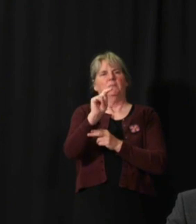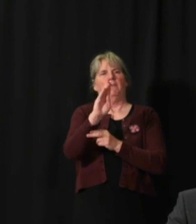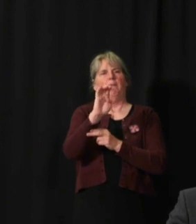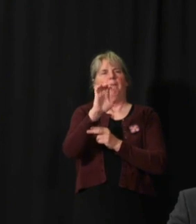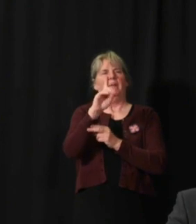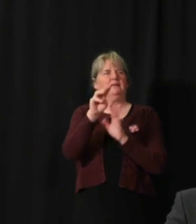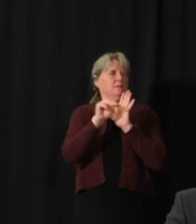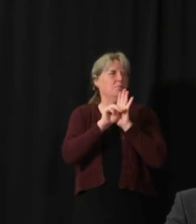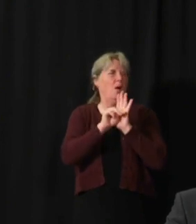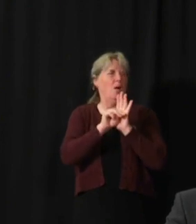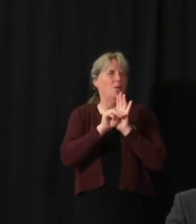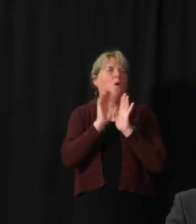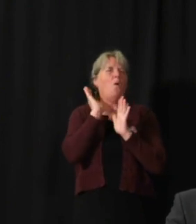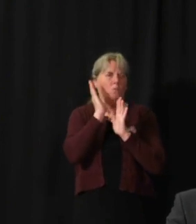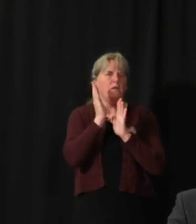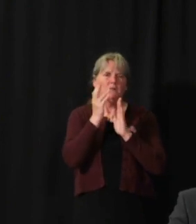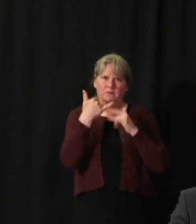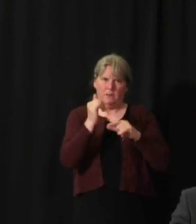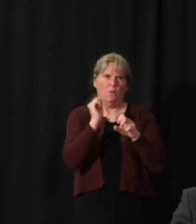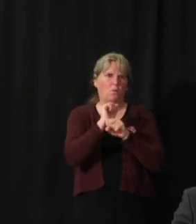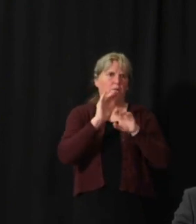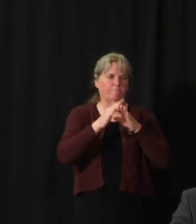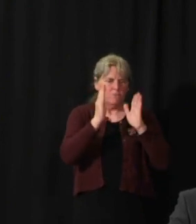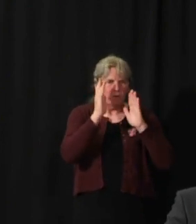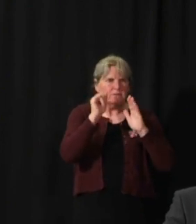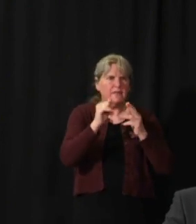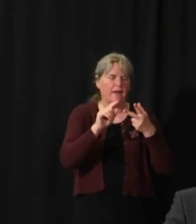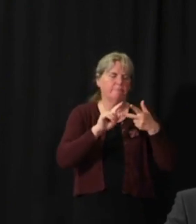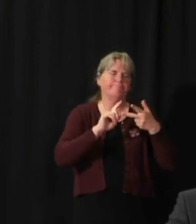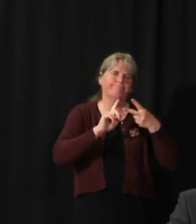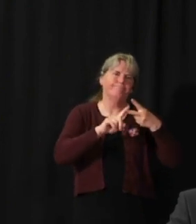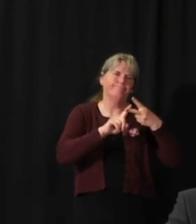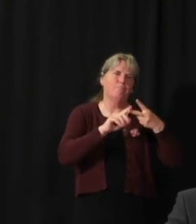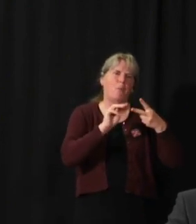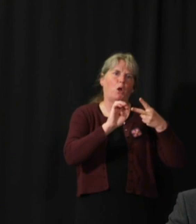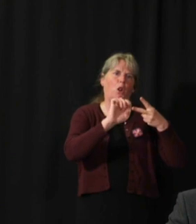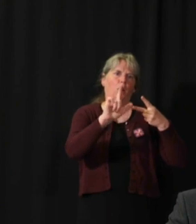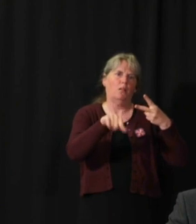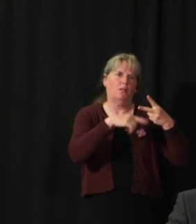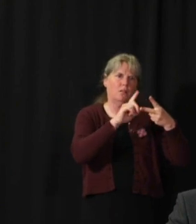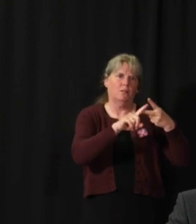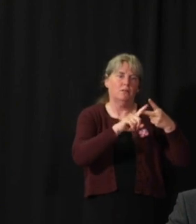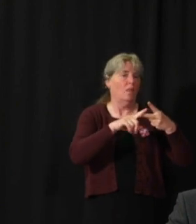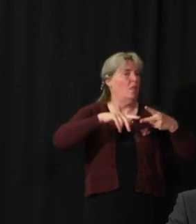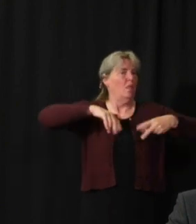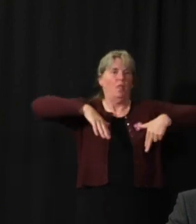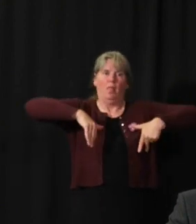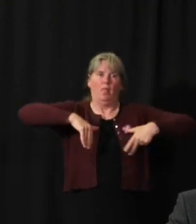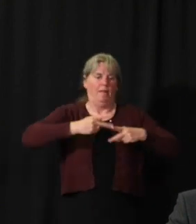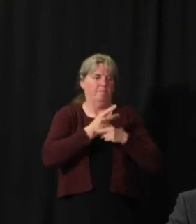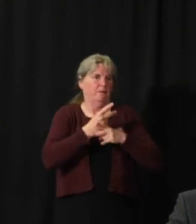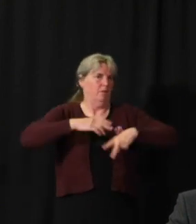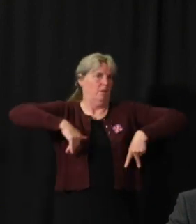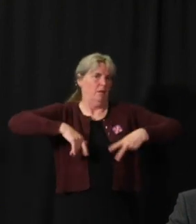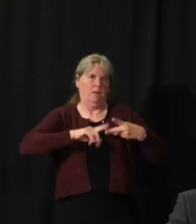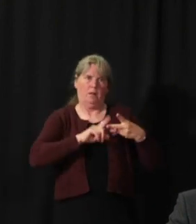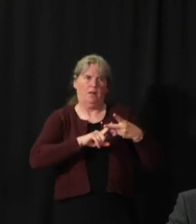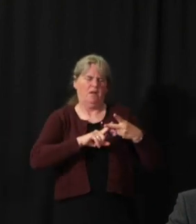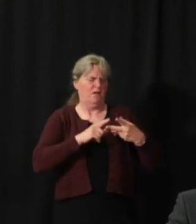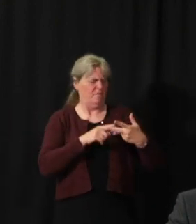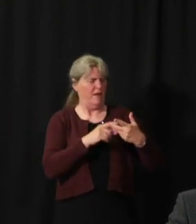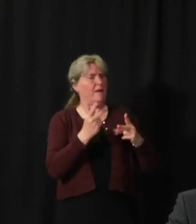So that's a work in progress. We don't have results from agent-based modeling. That,